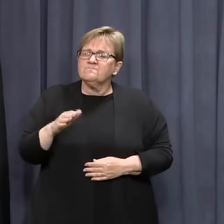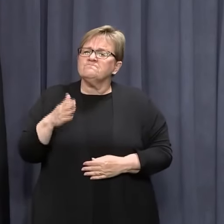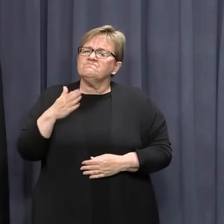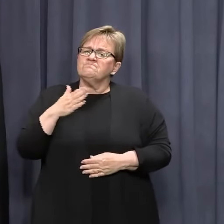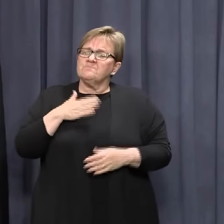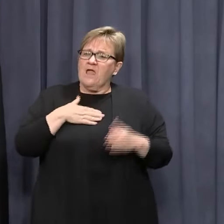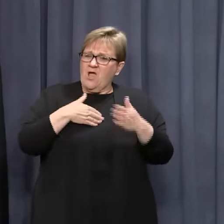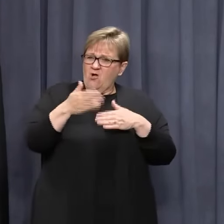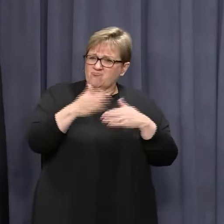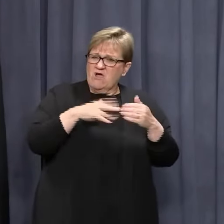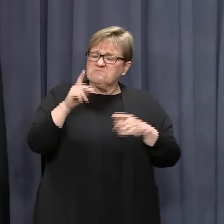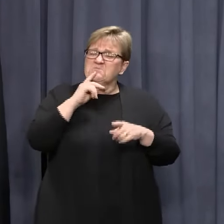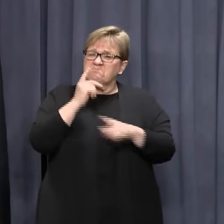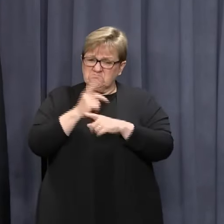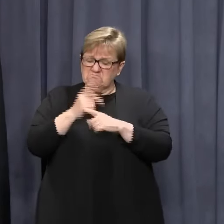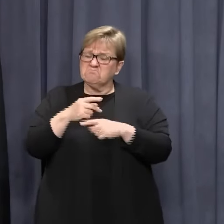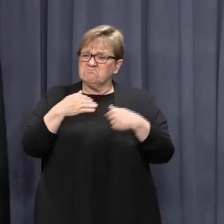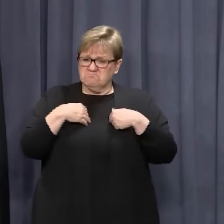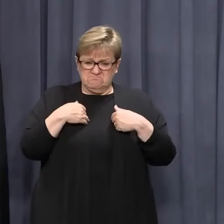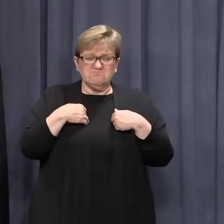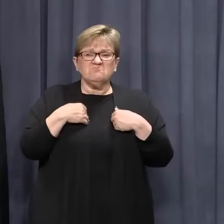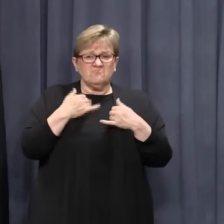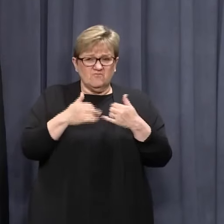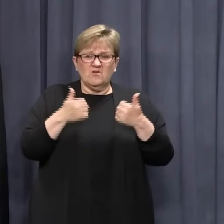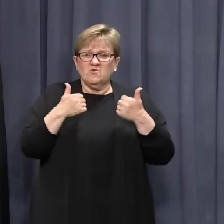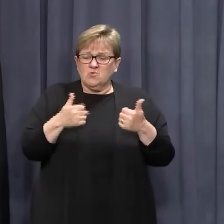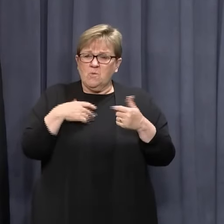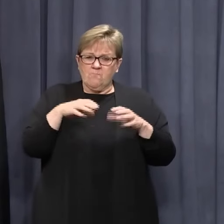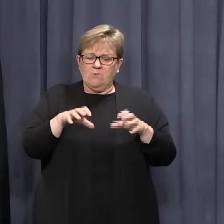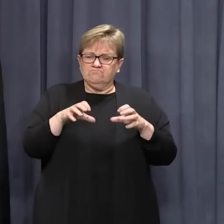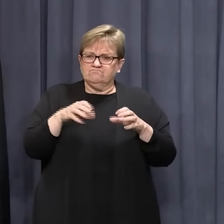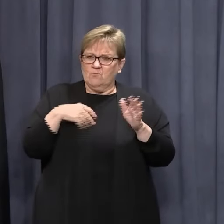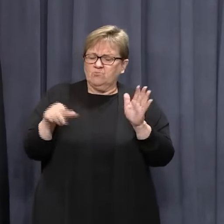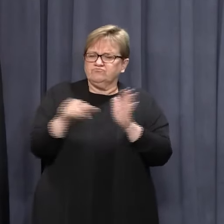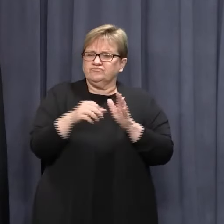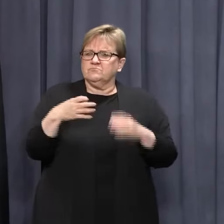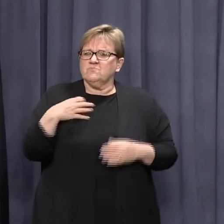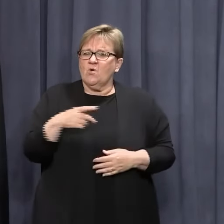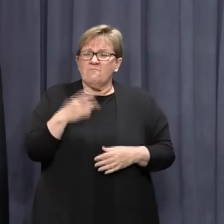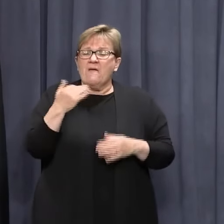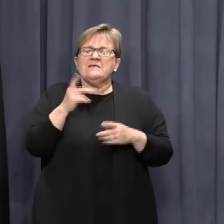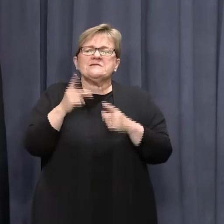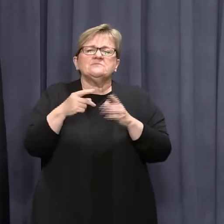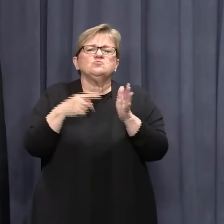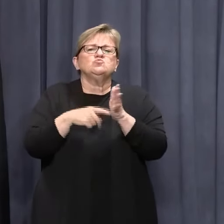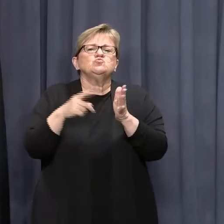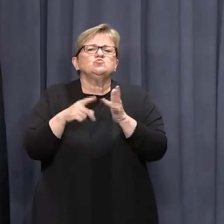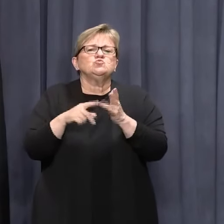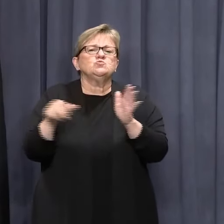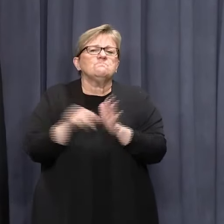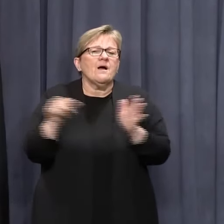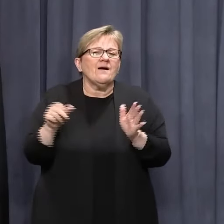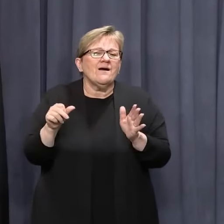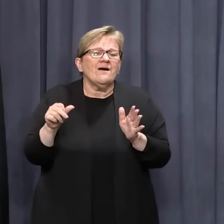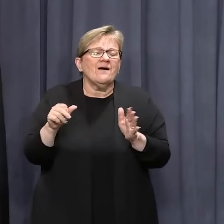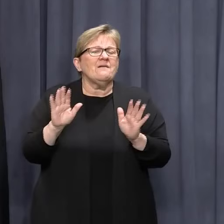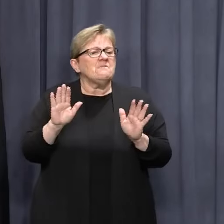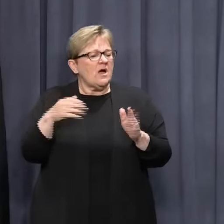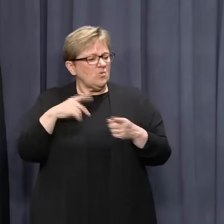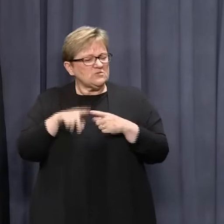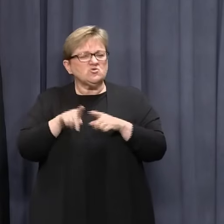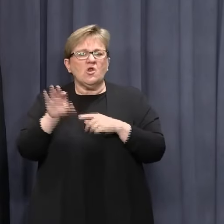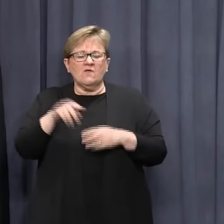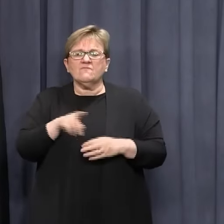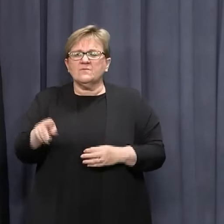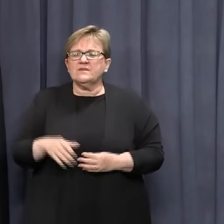our arrangements were considered pretty, pretty, pretty watertight. And in some cases, too tight. And, but we'll continue